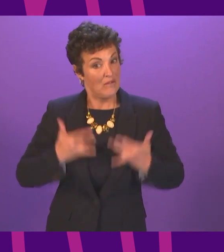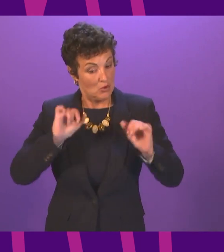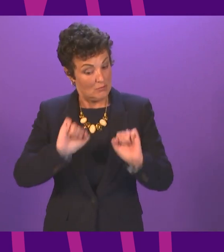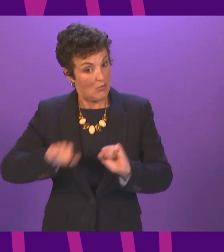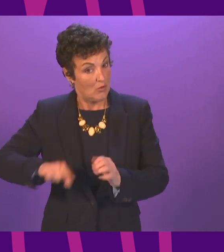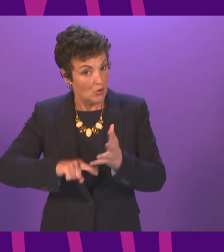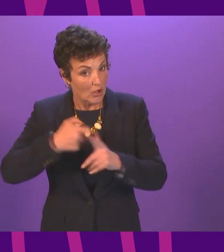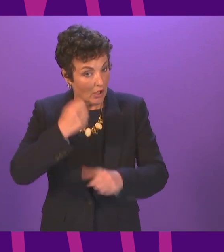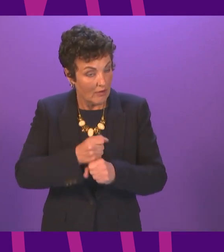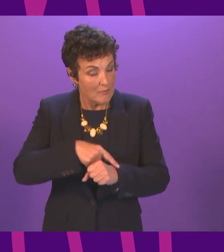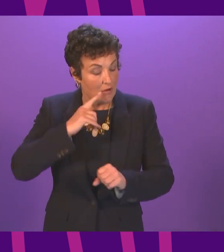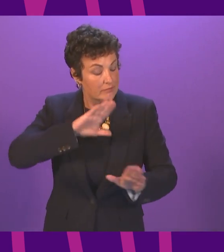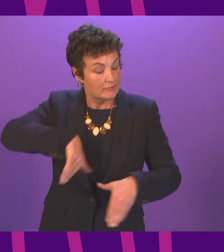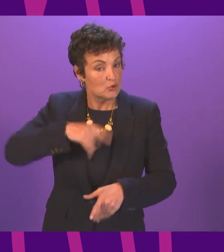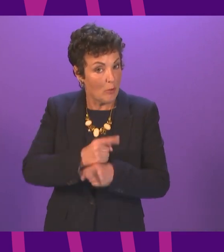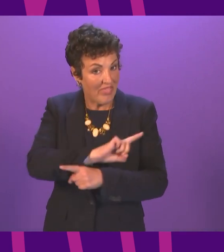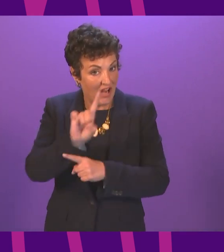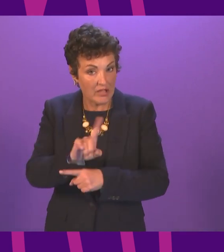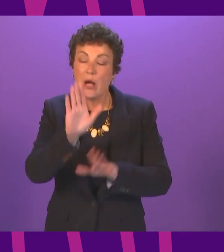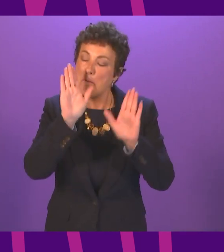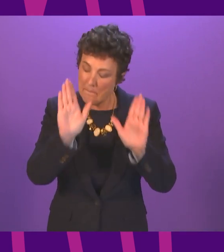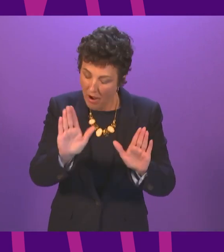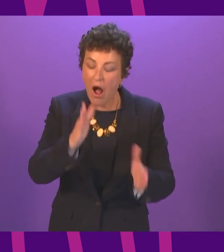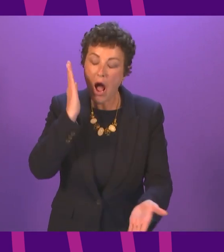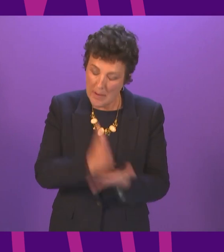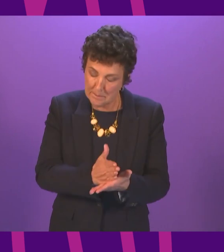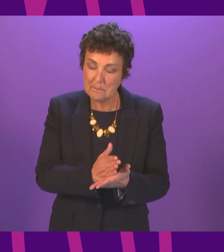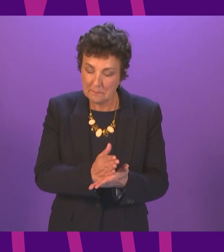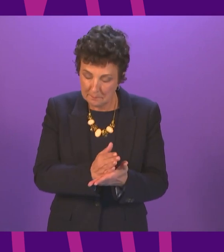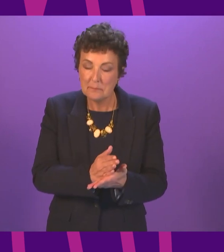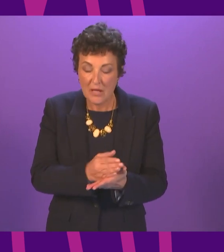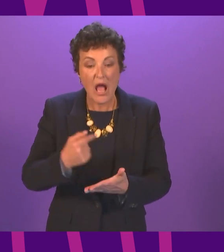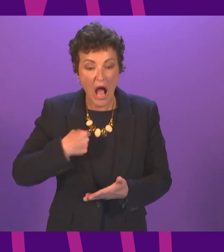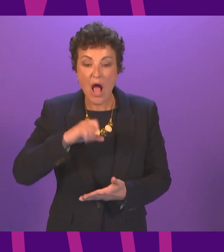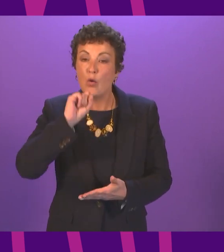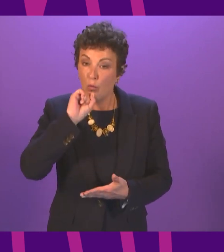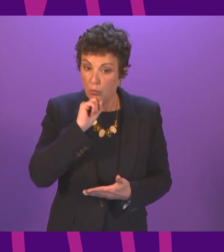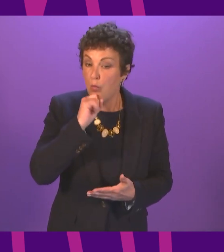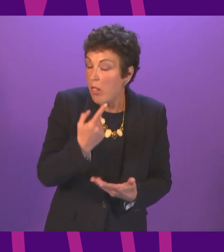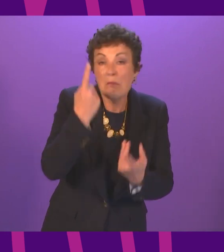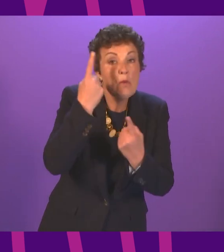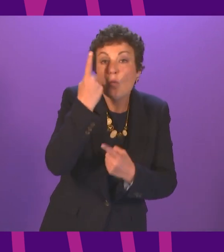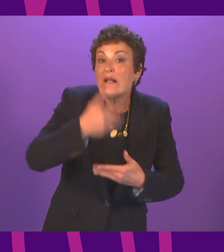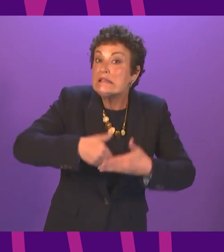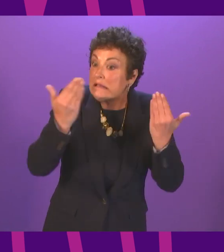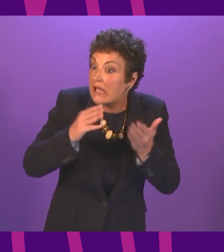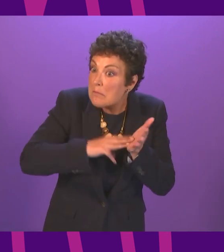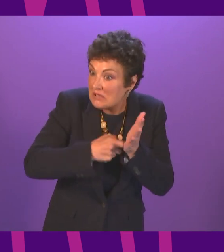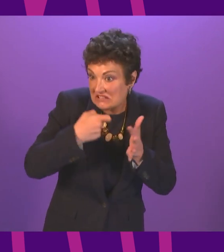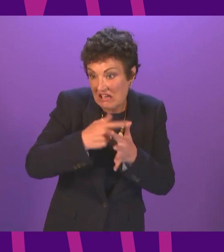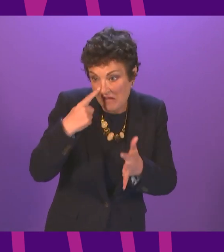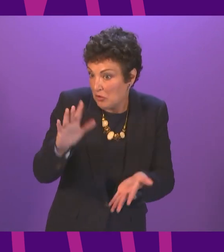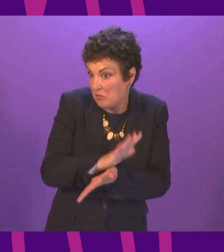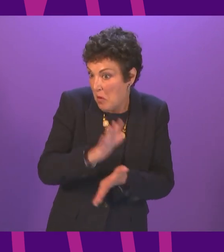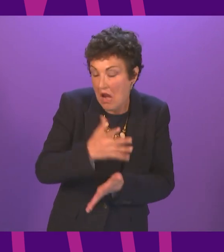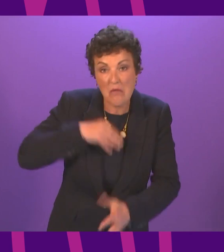on that matter this afternoon. But I am happy, I am certain on other occasions, to be able to share that with Mr Kerr. I